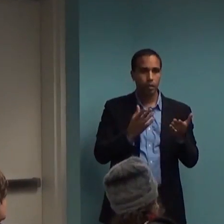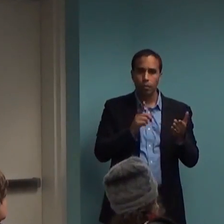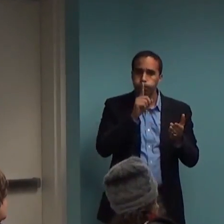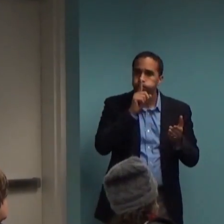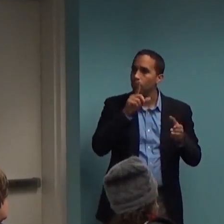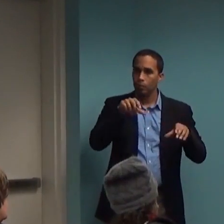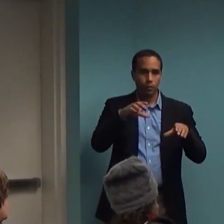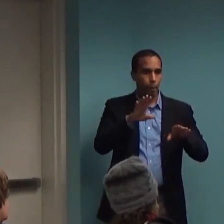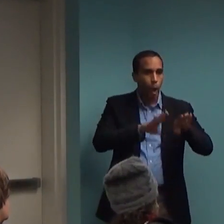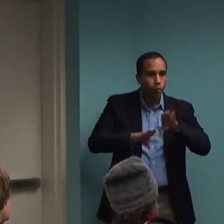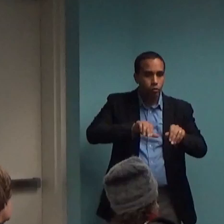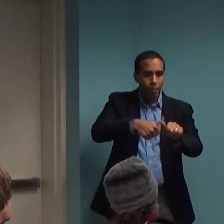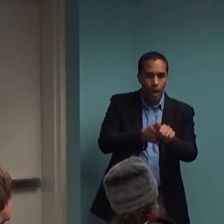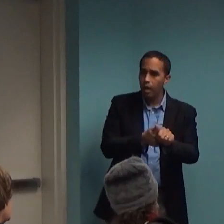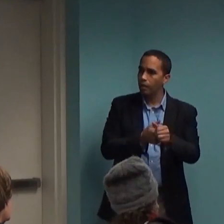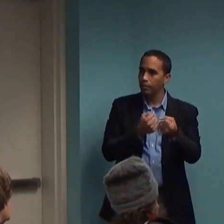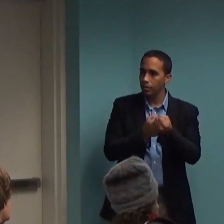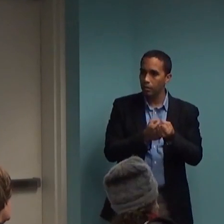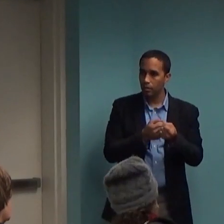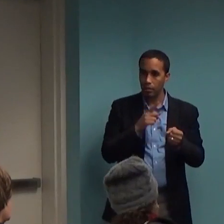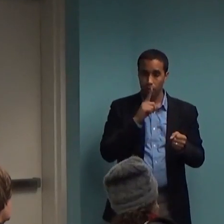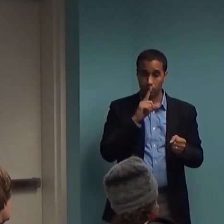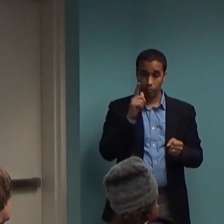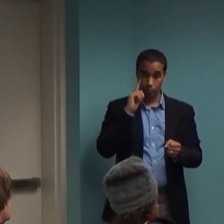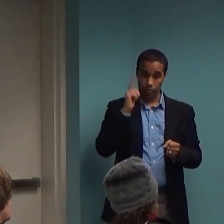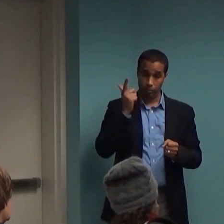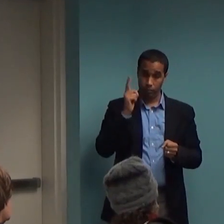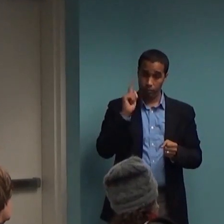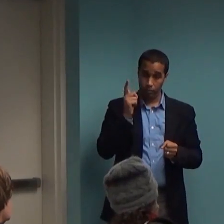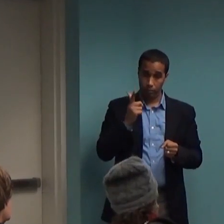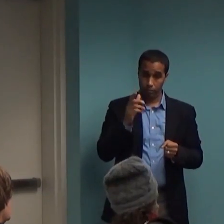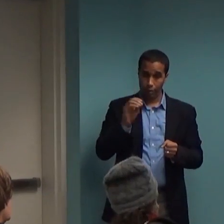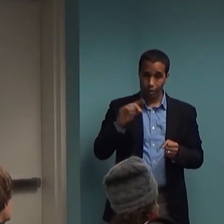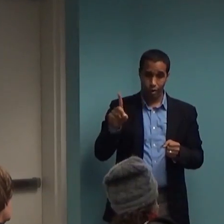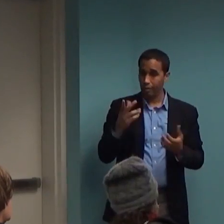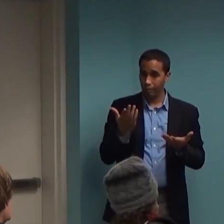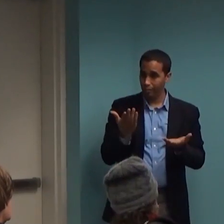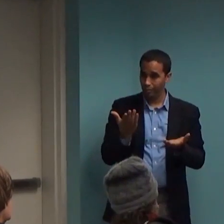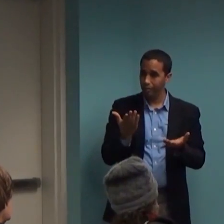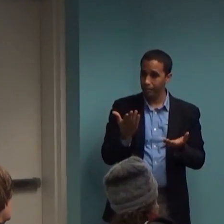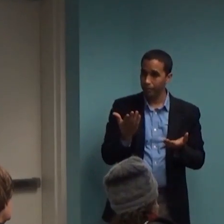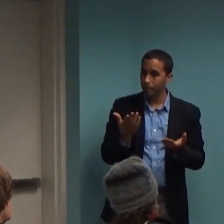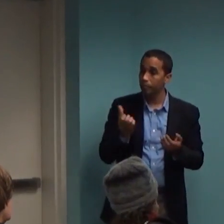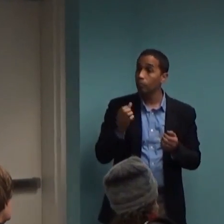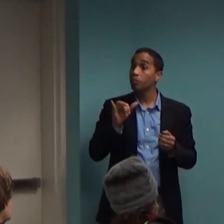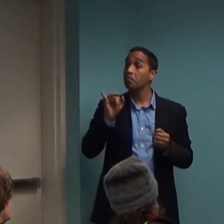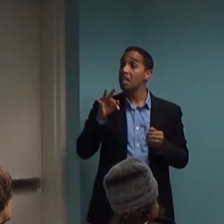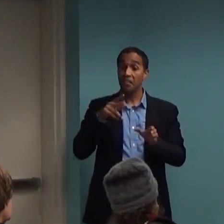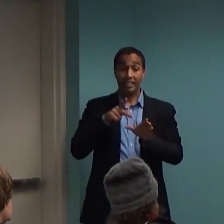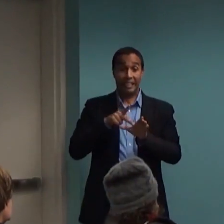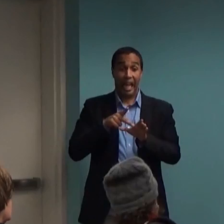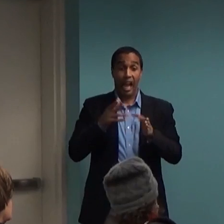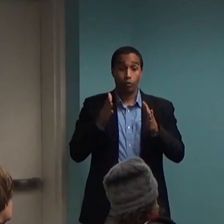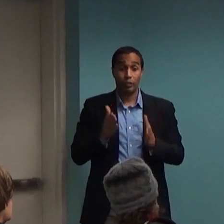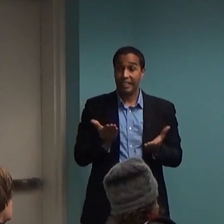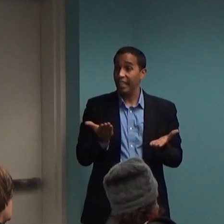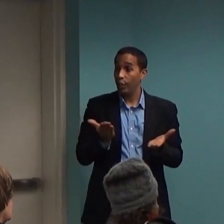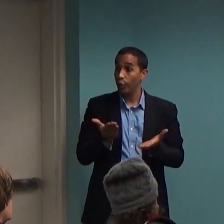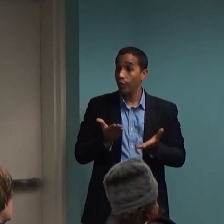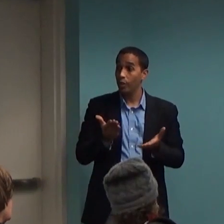that's, you know, something that's unusual. By the way, what I'm saying now, if there was a psychiatrist in the room, they probably would recognize this as accurate. I would